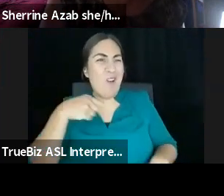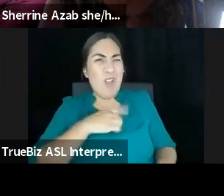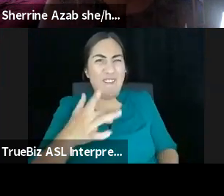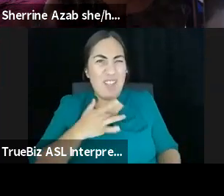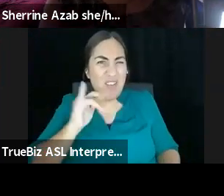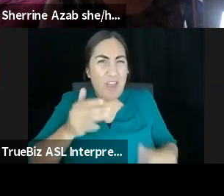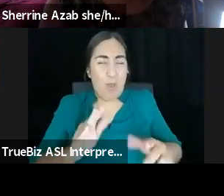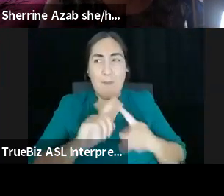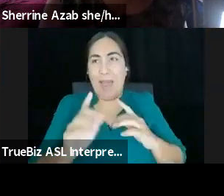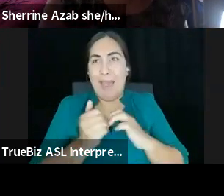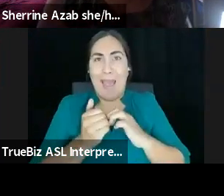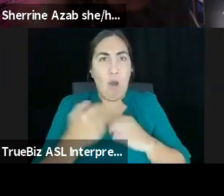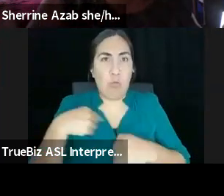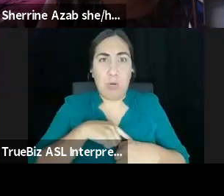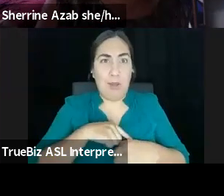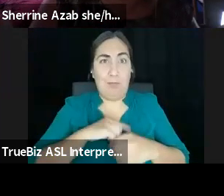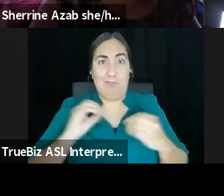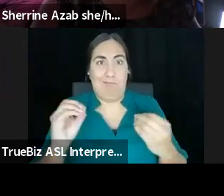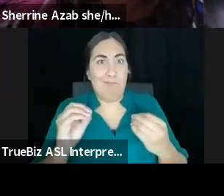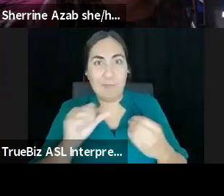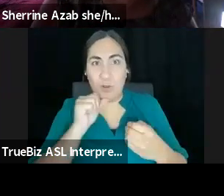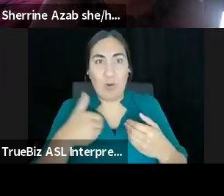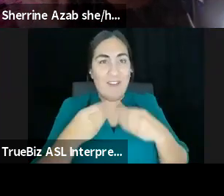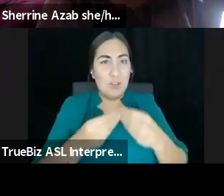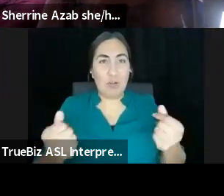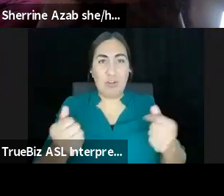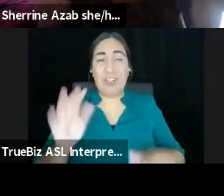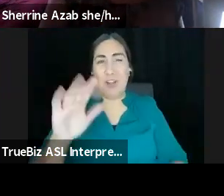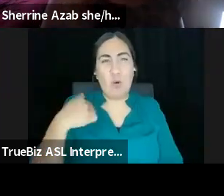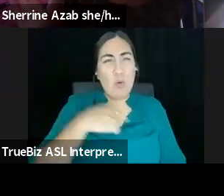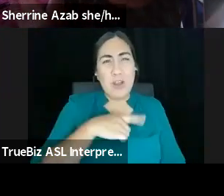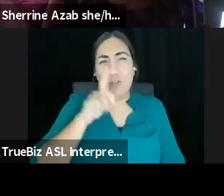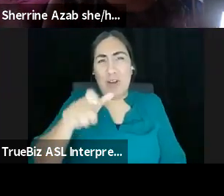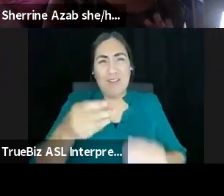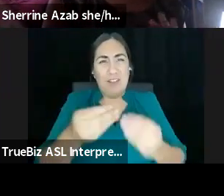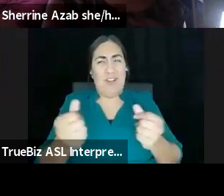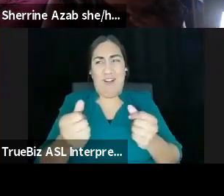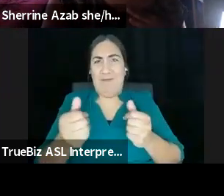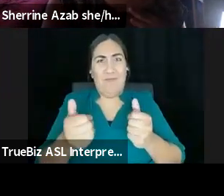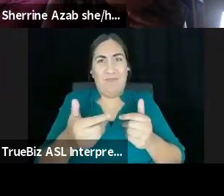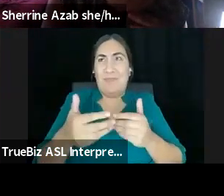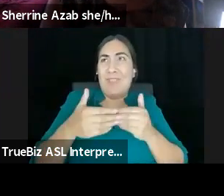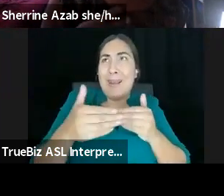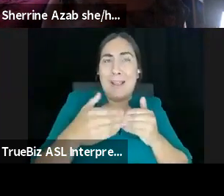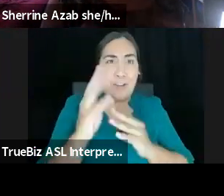So I just wanted to like, we don't have to solve it in the next four minutes, but I just wanted to like say that was a challenge that we have currently,